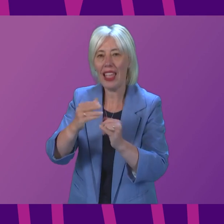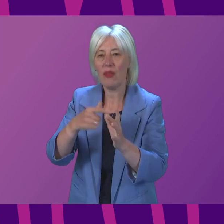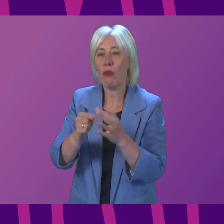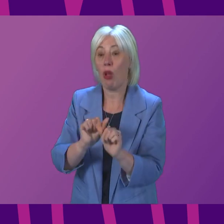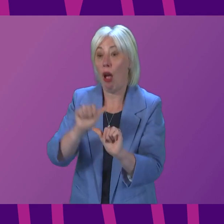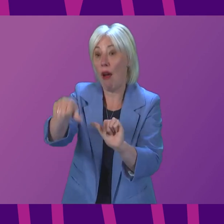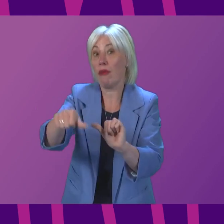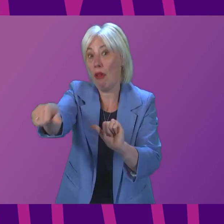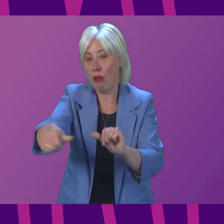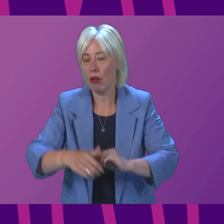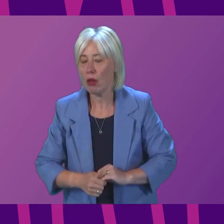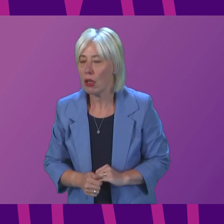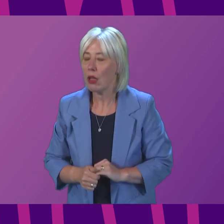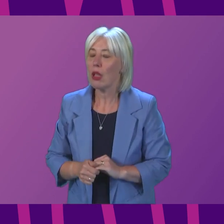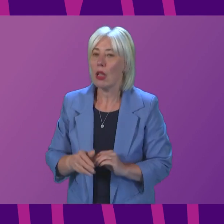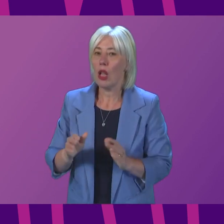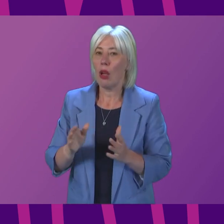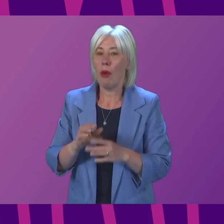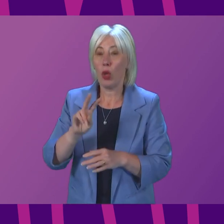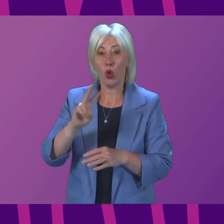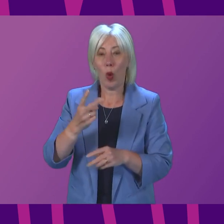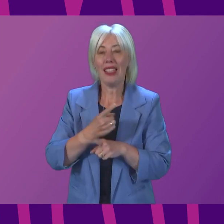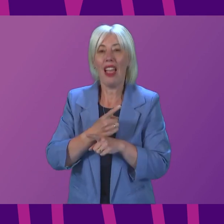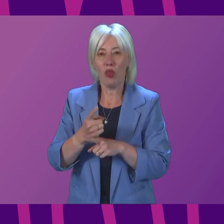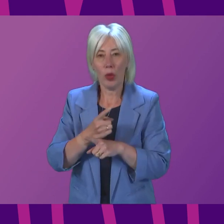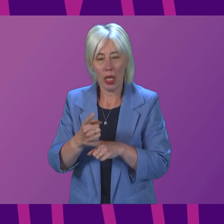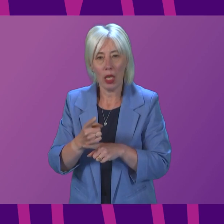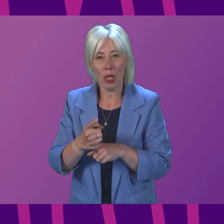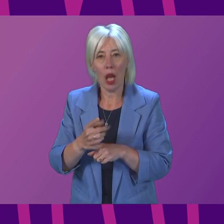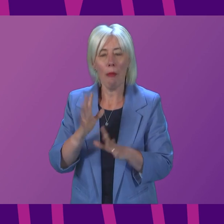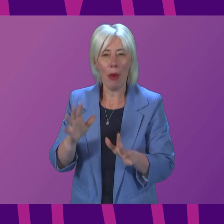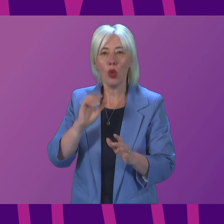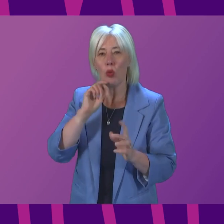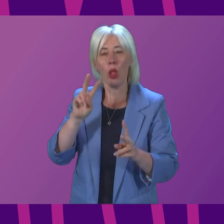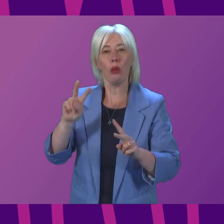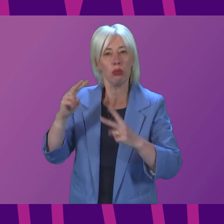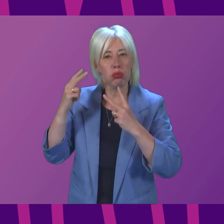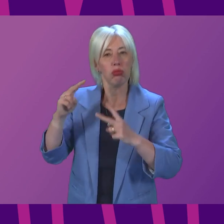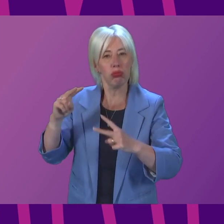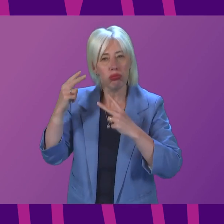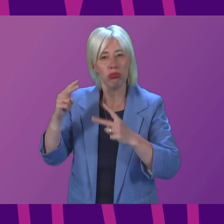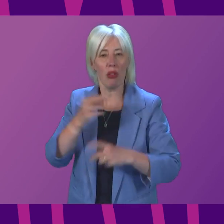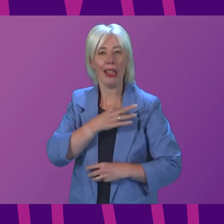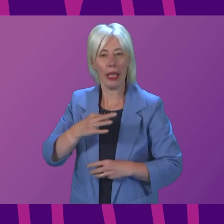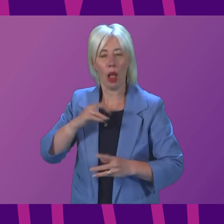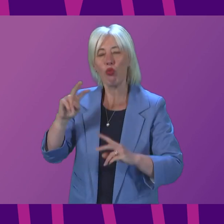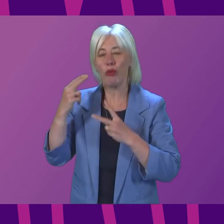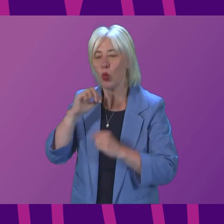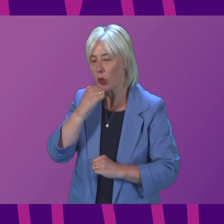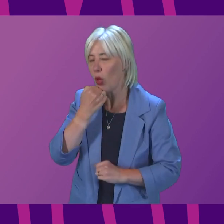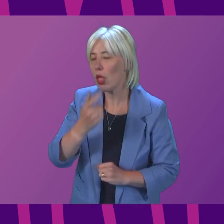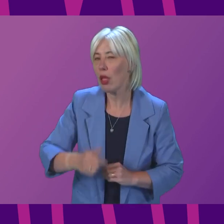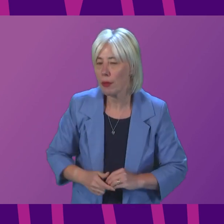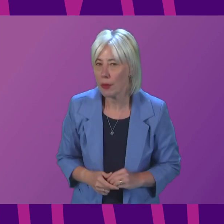likely to, at least initially, be on a twice-weekly basis, although that will be kept under regular clinical review. But, as I said